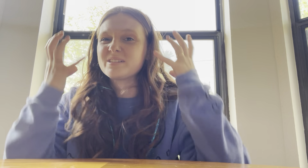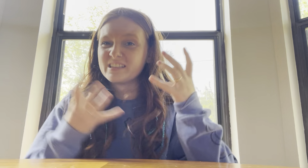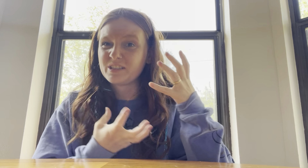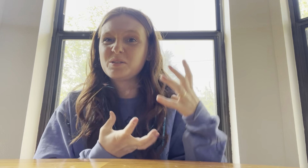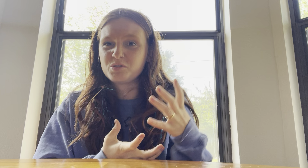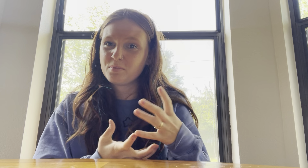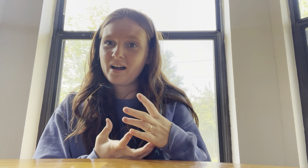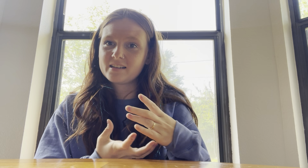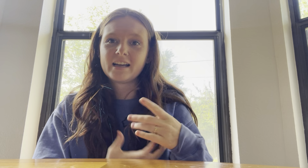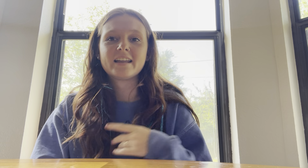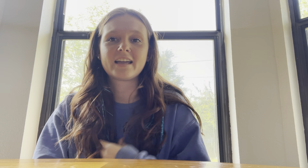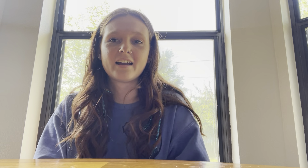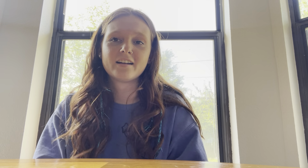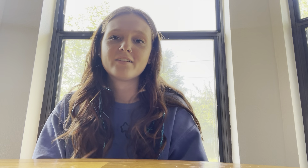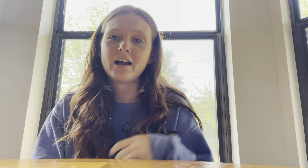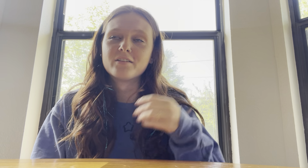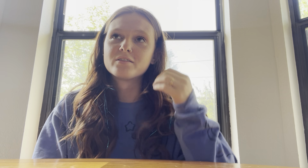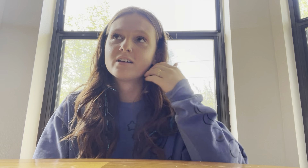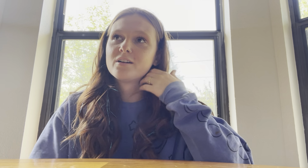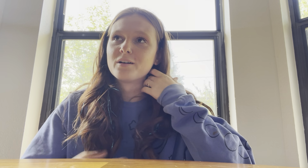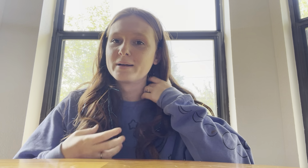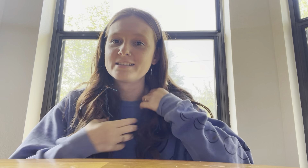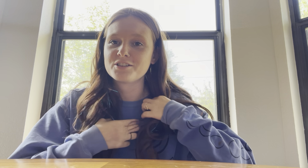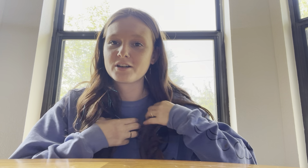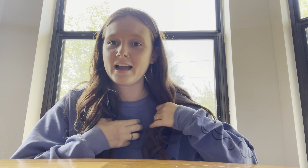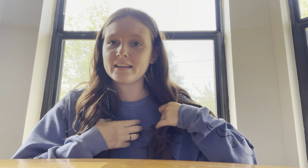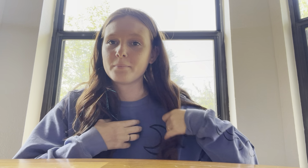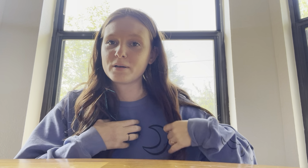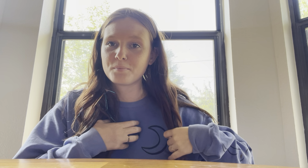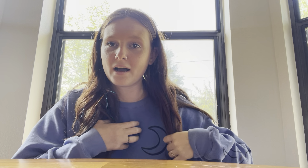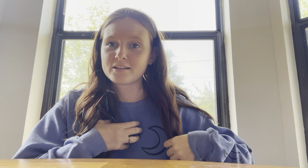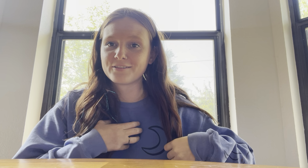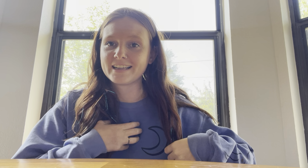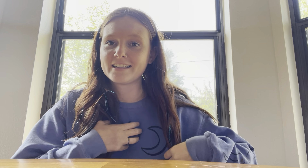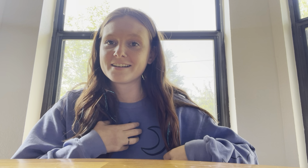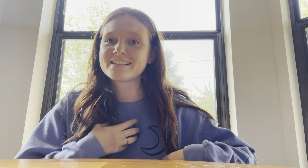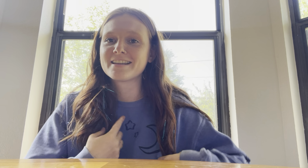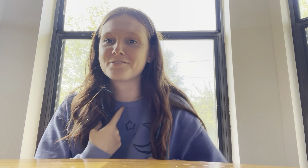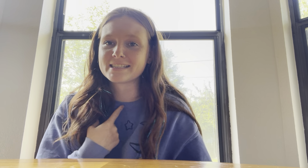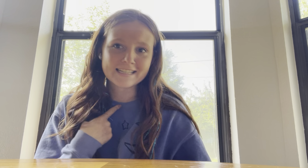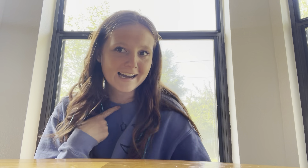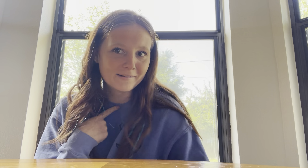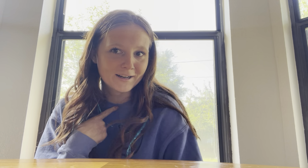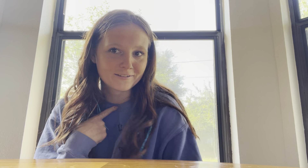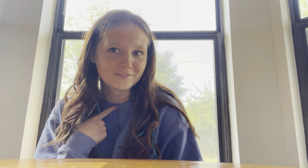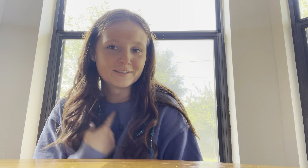and the huge box I had to carry around where my teacher had that big box right here instead of just a tiny microphone.